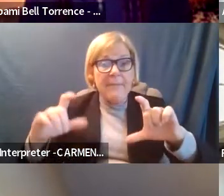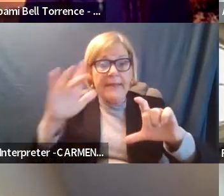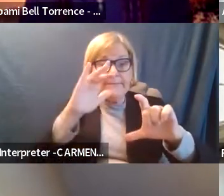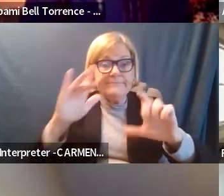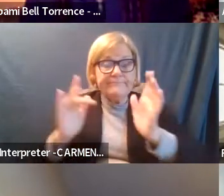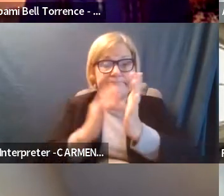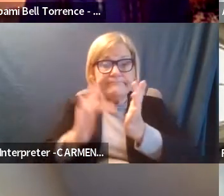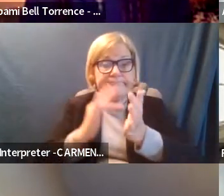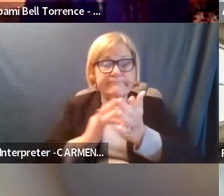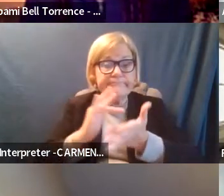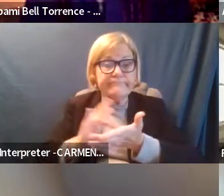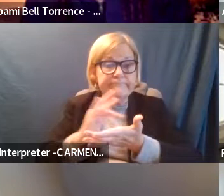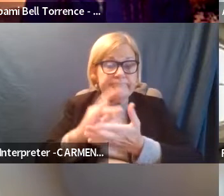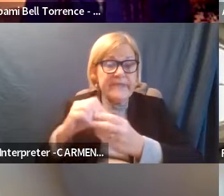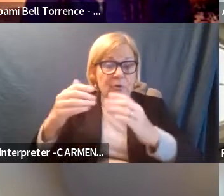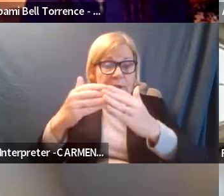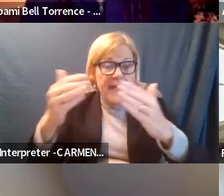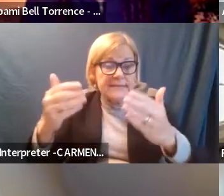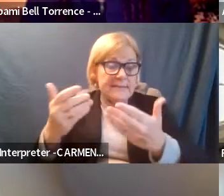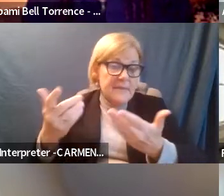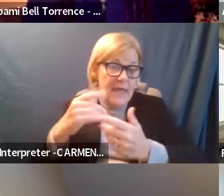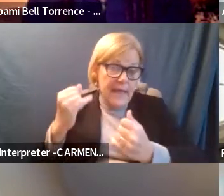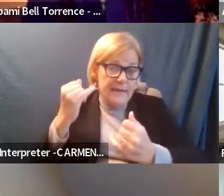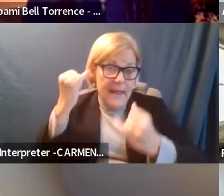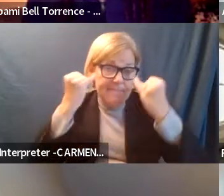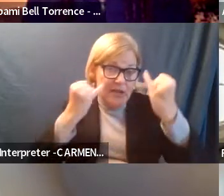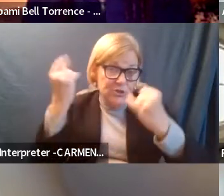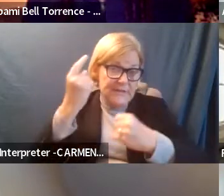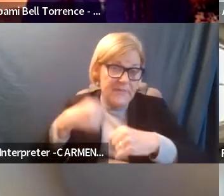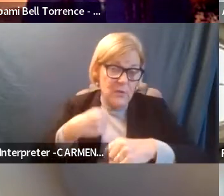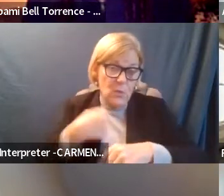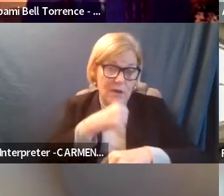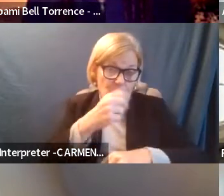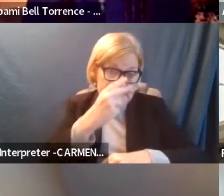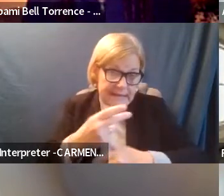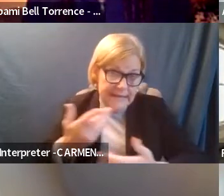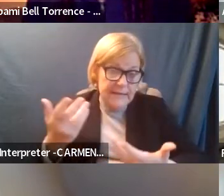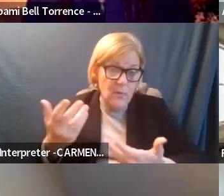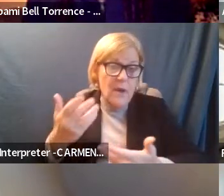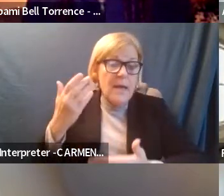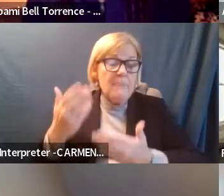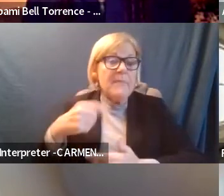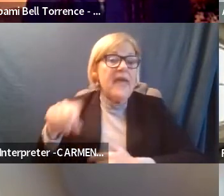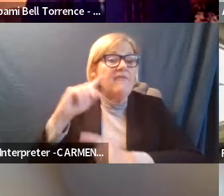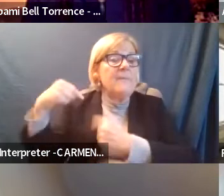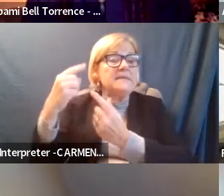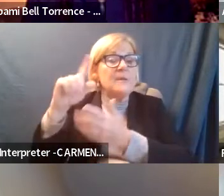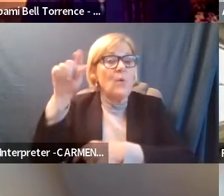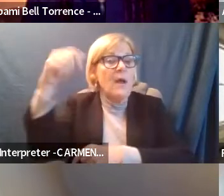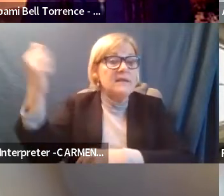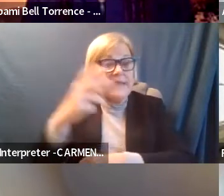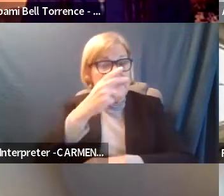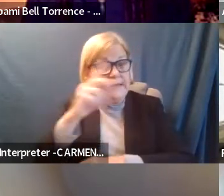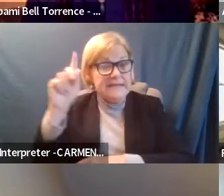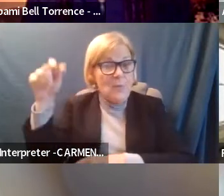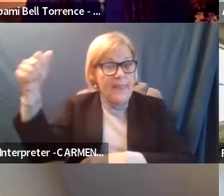able to envision some things that maybe we're not seeing here or maybe they've been somewhere else so they've seen